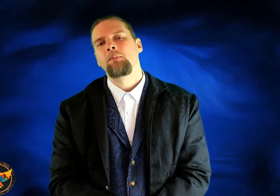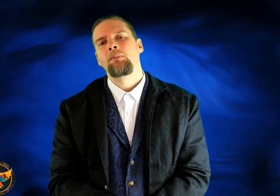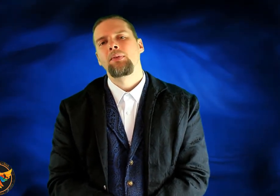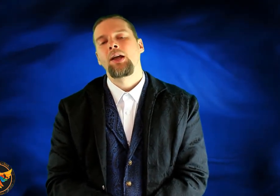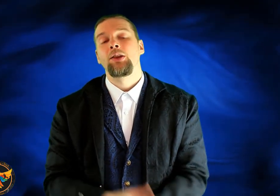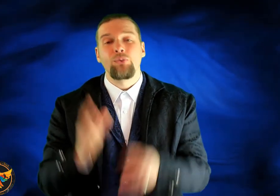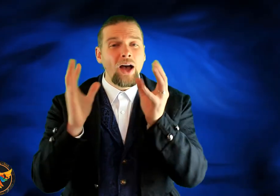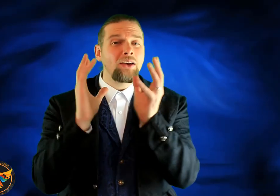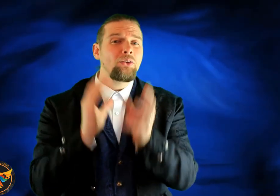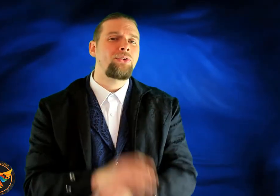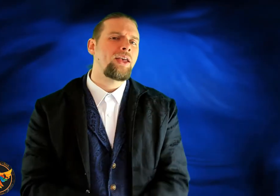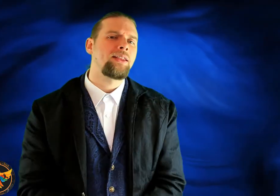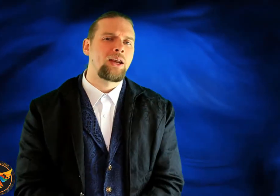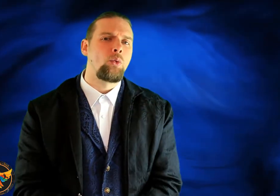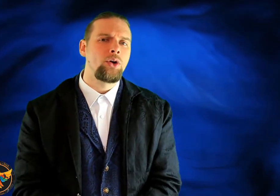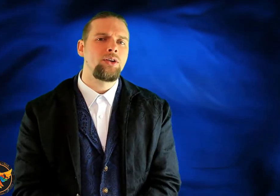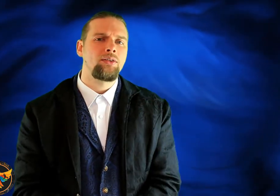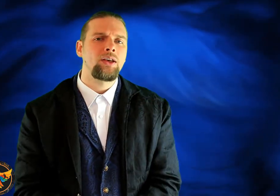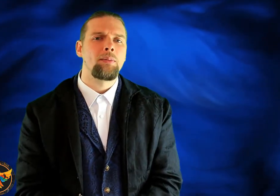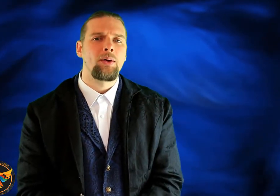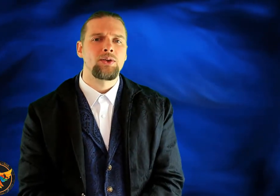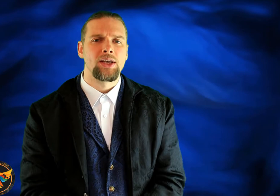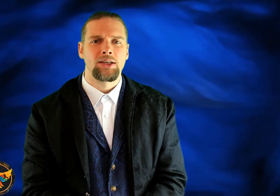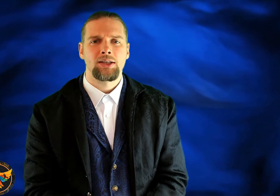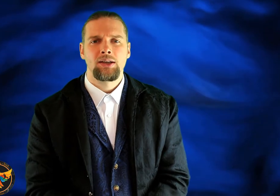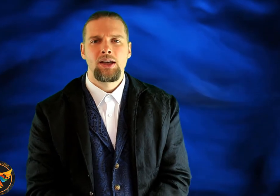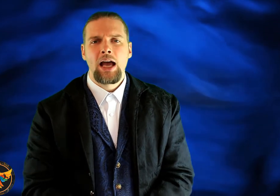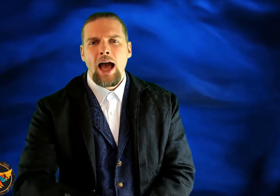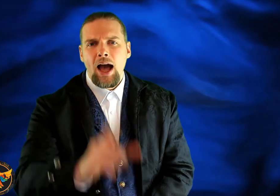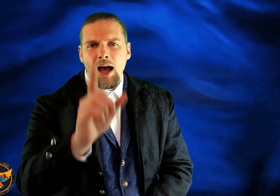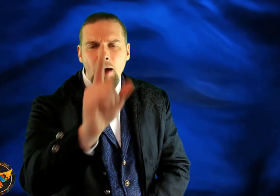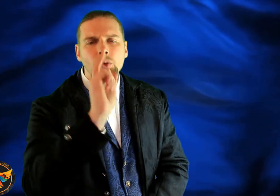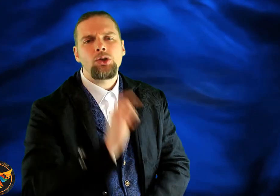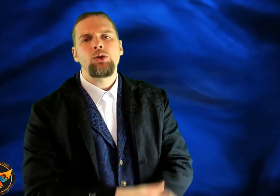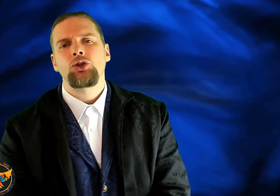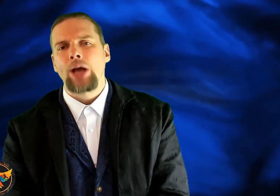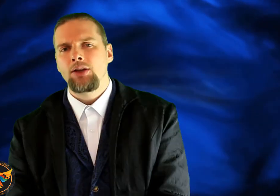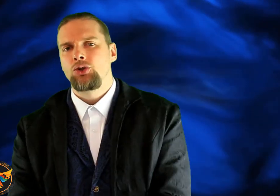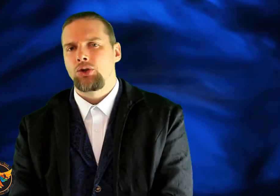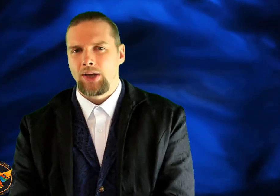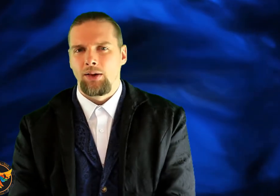And the final thing that I want you to think about is this. I want you to challenge yourself.